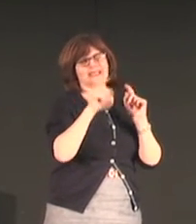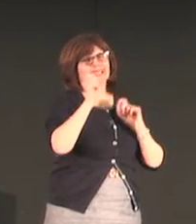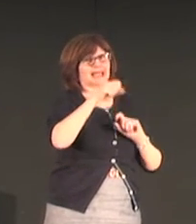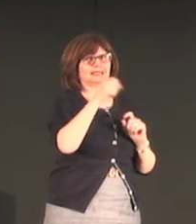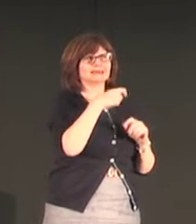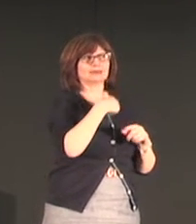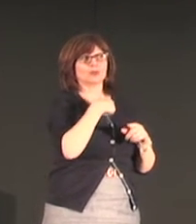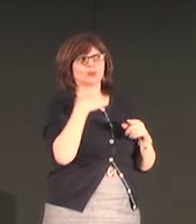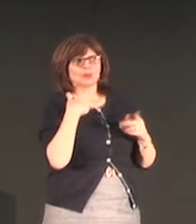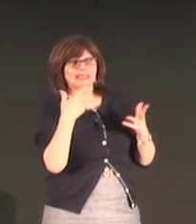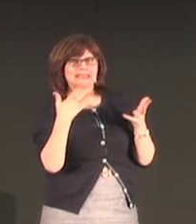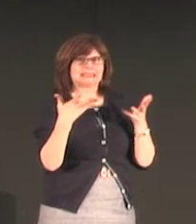like that